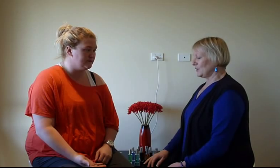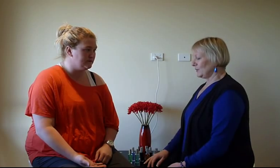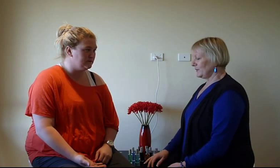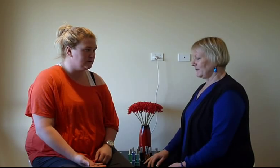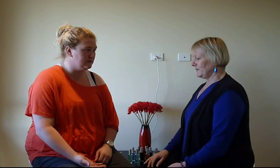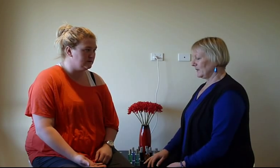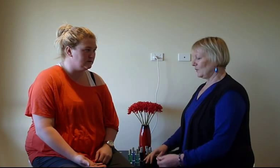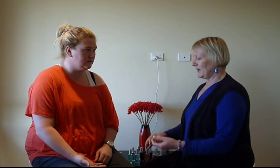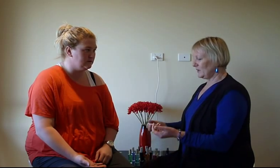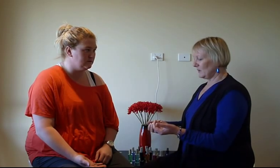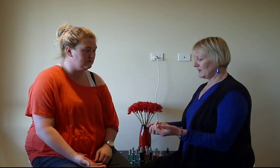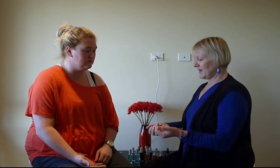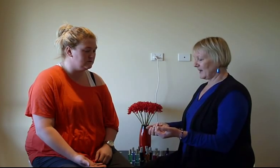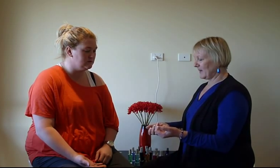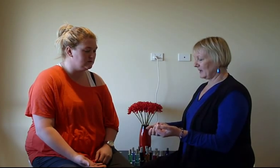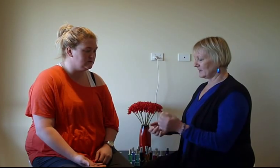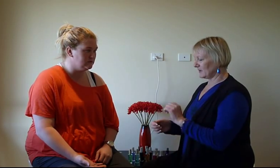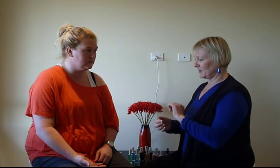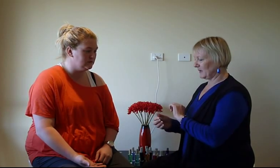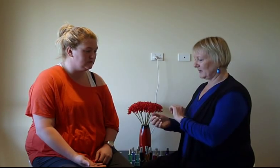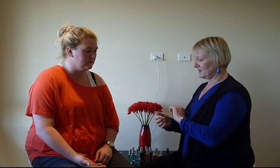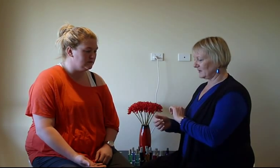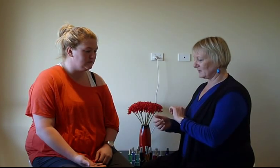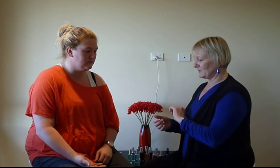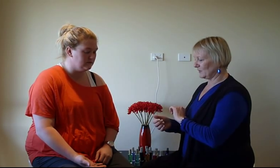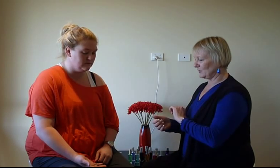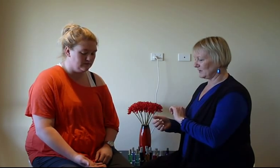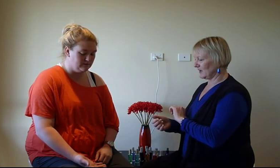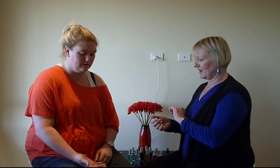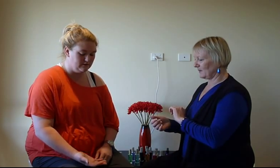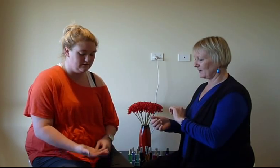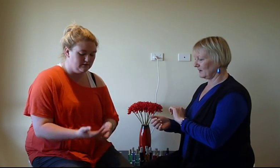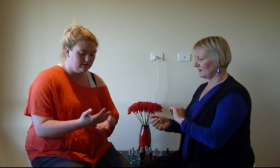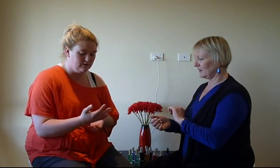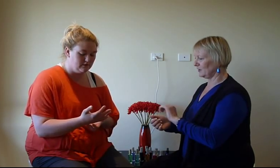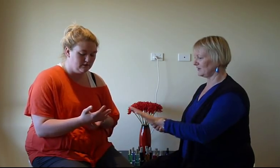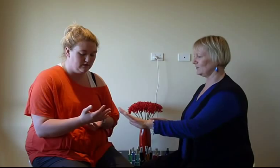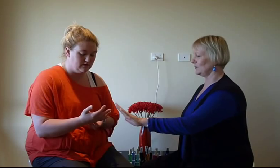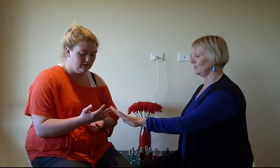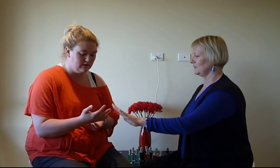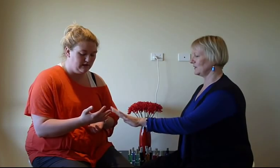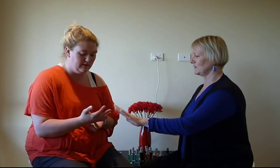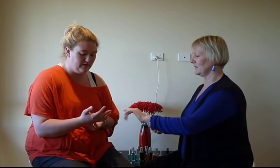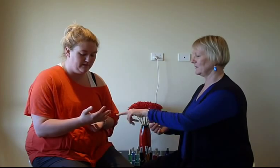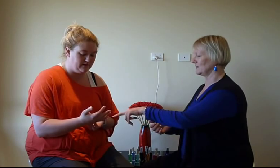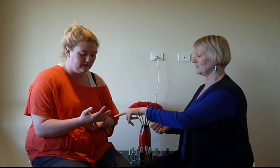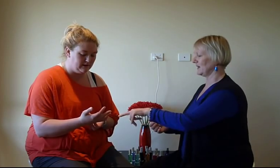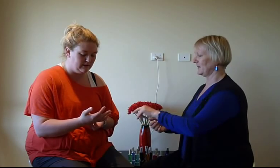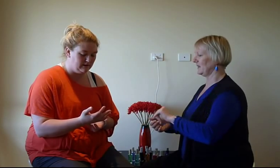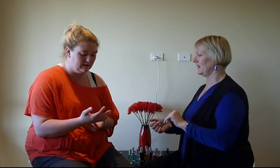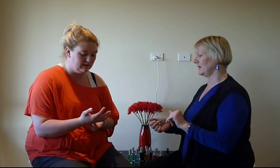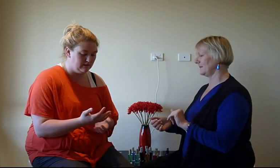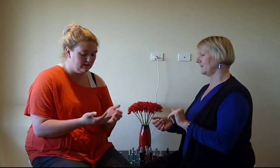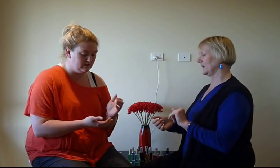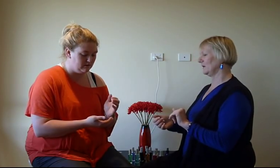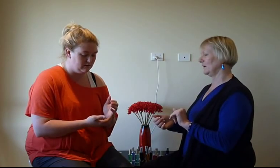when you want to tap, how's it going to be easiest for you to tap? Can you still use those? probably on there. Yep, alright.